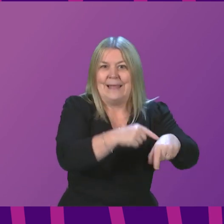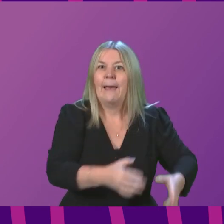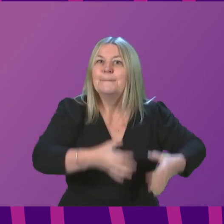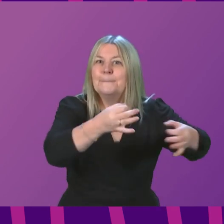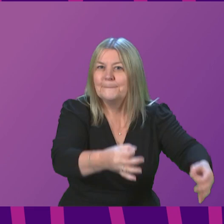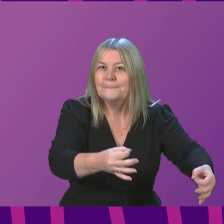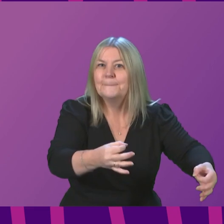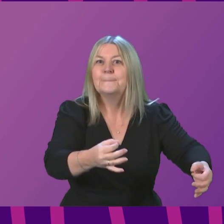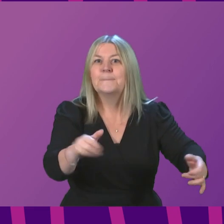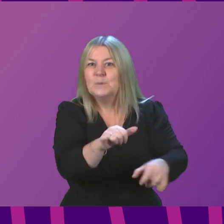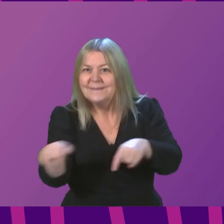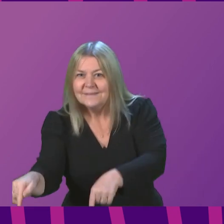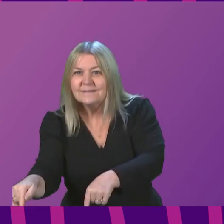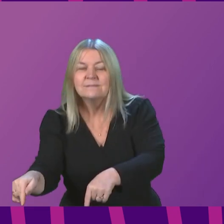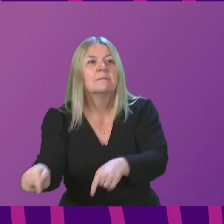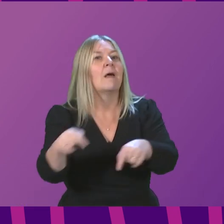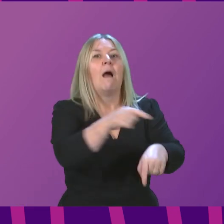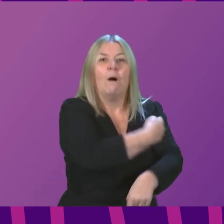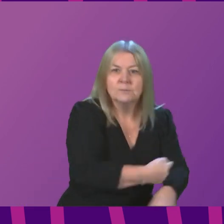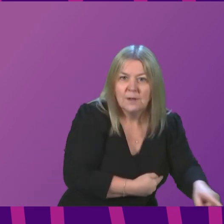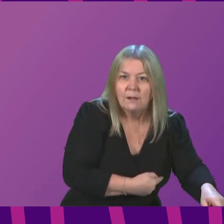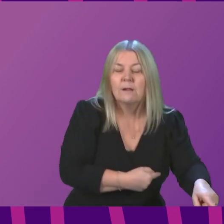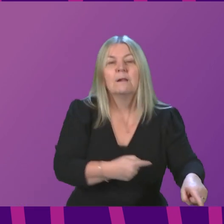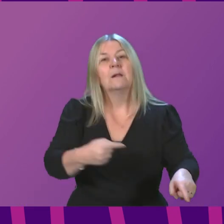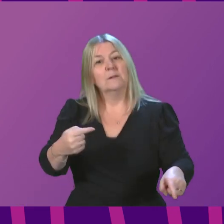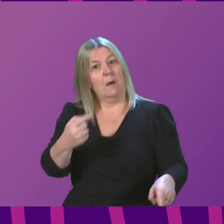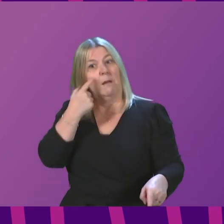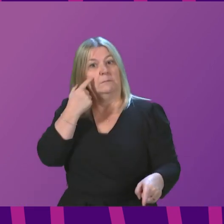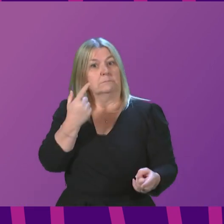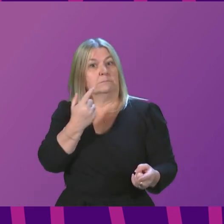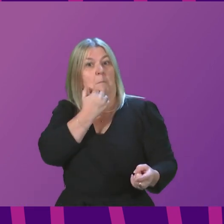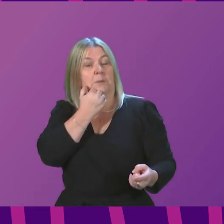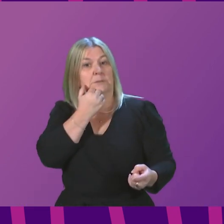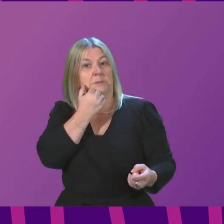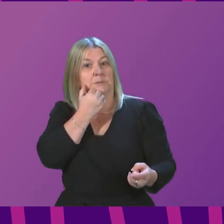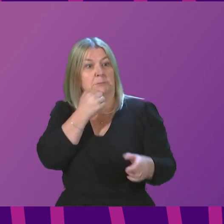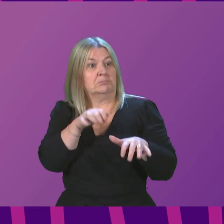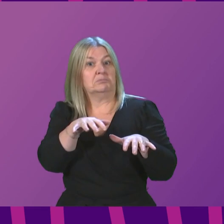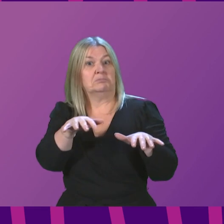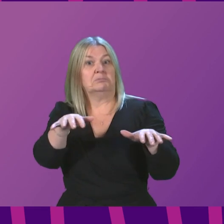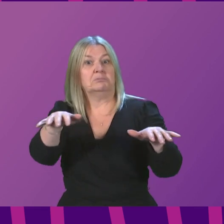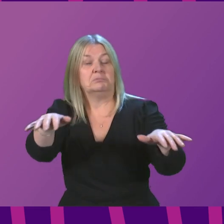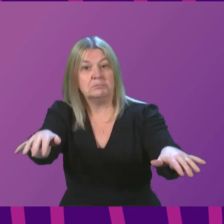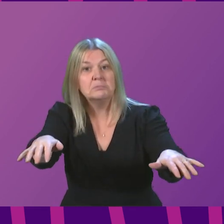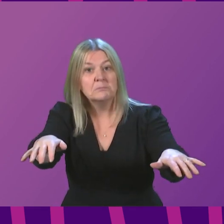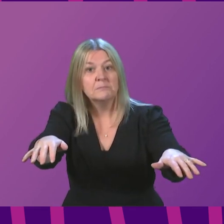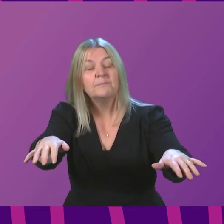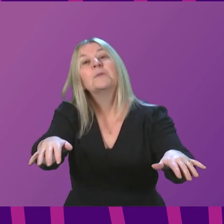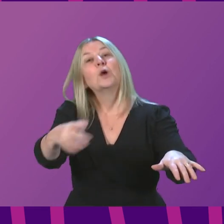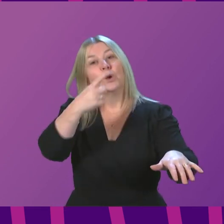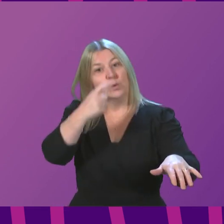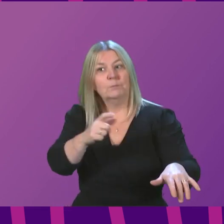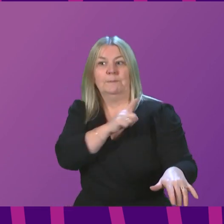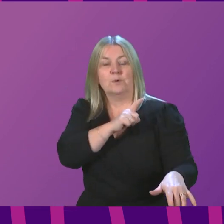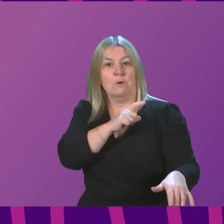numbers, the benefits of a lower rate of hospitalisation could be quickly cancelled out by the much higher